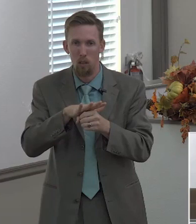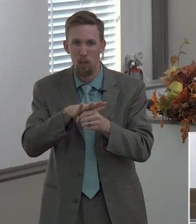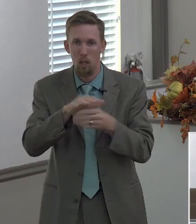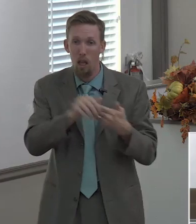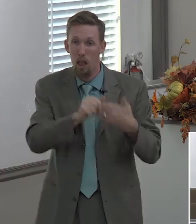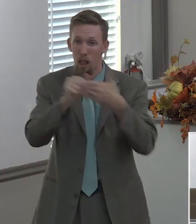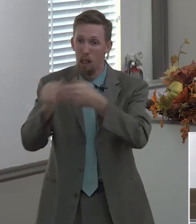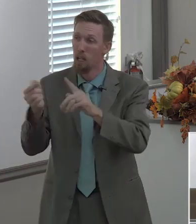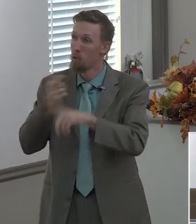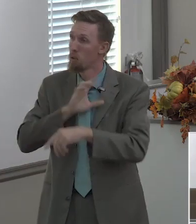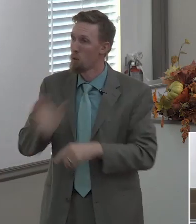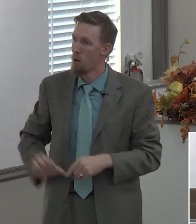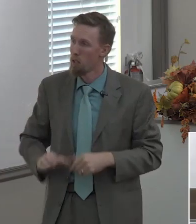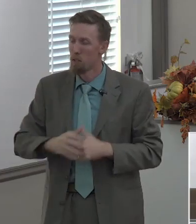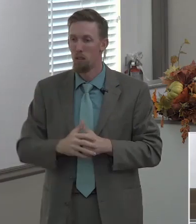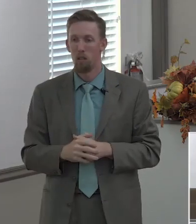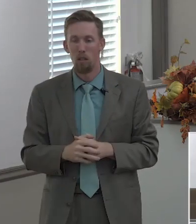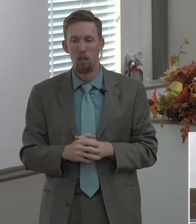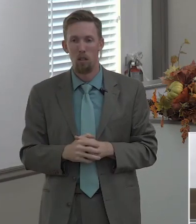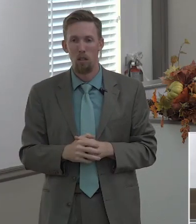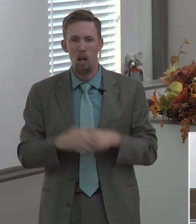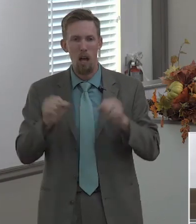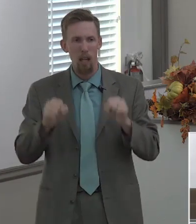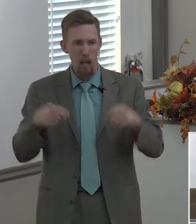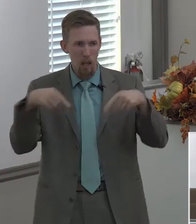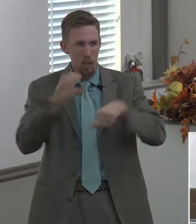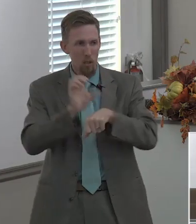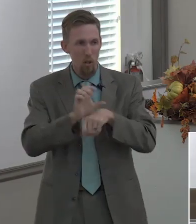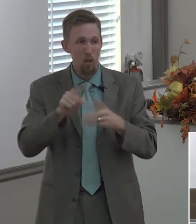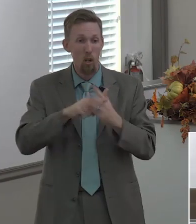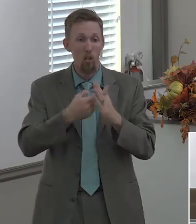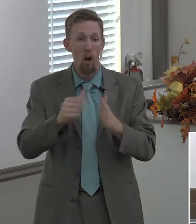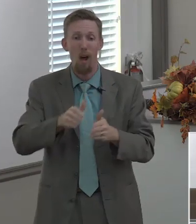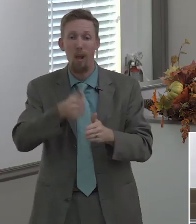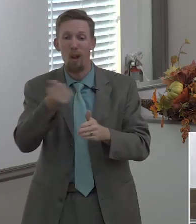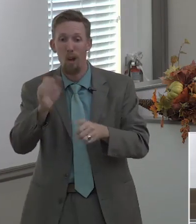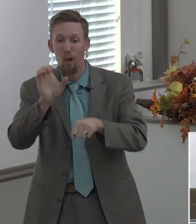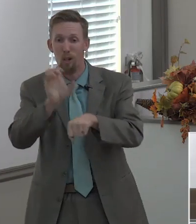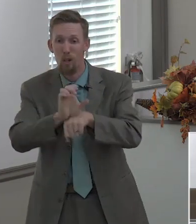can elmwood baptist church reproduce itself in another community